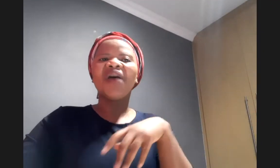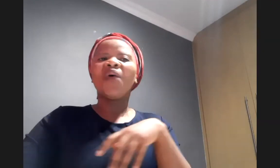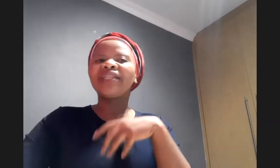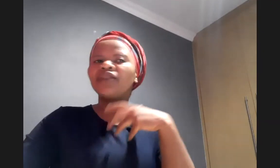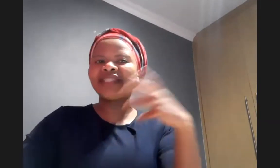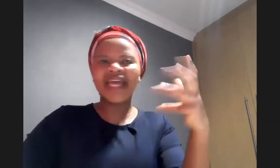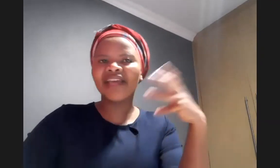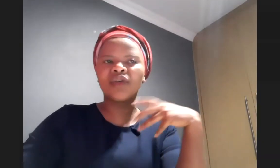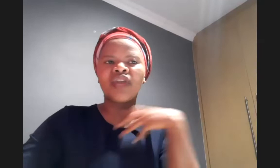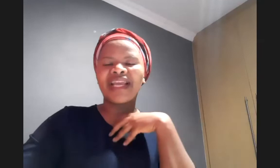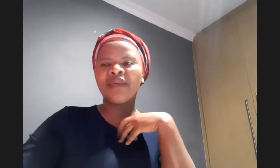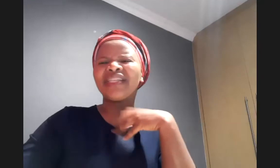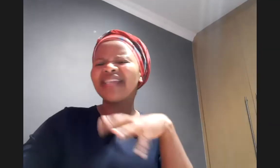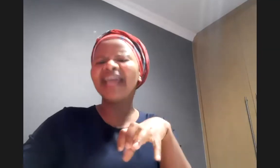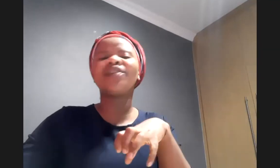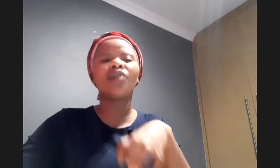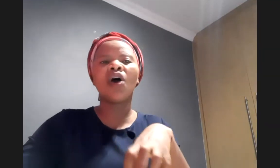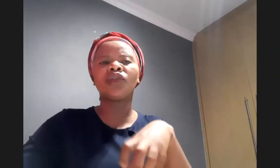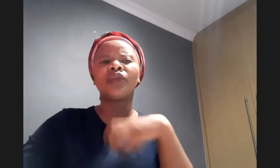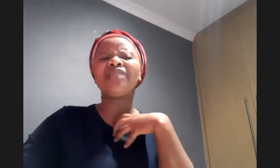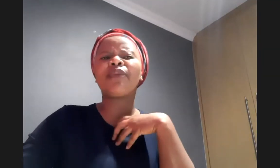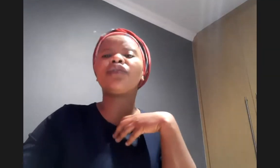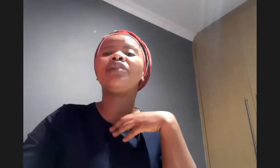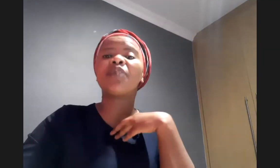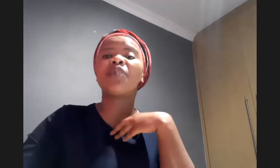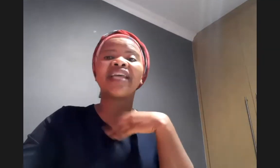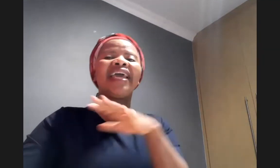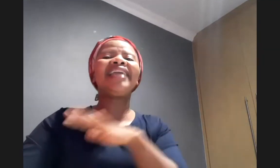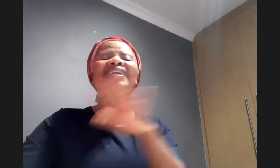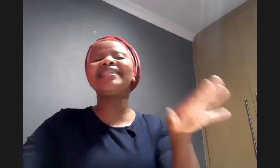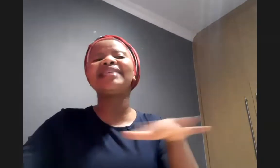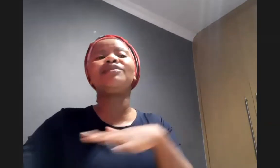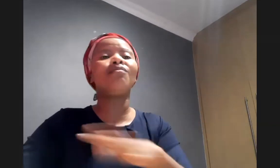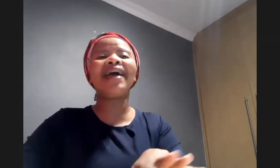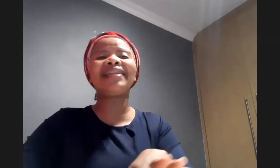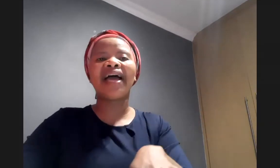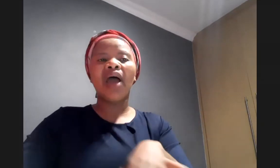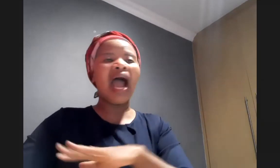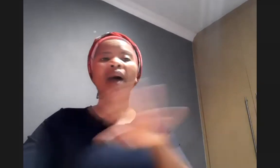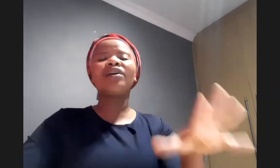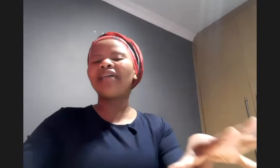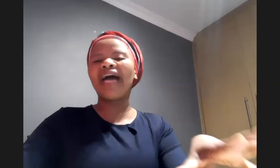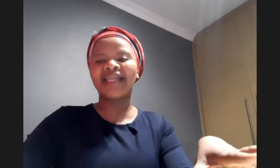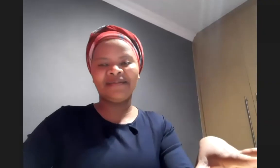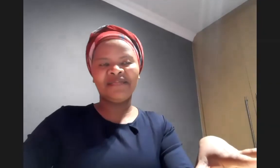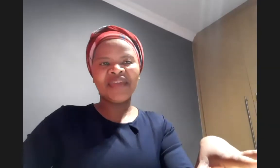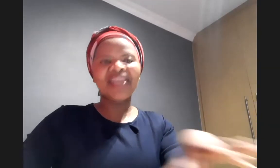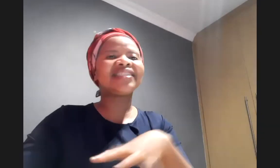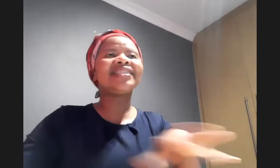we did not take your drink we didn't take your clothes we didn't put you in prison it doesn't seem to matter how i got hungry it doesn't seem